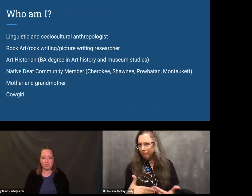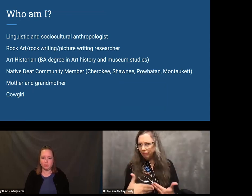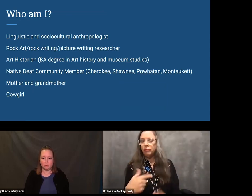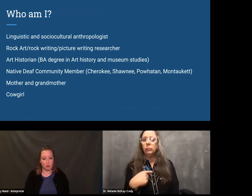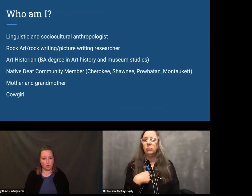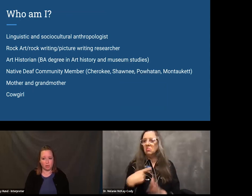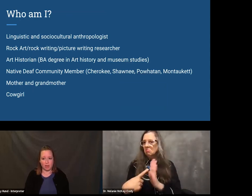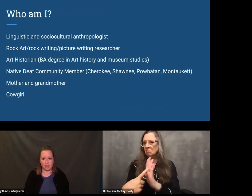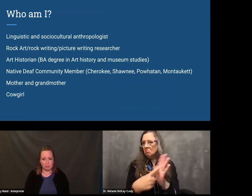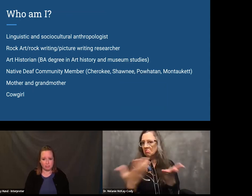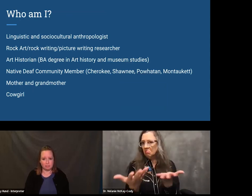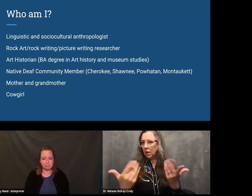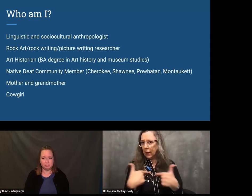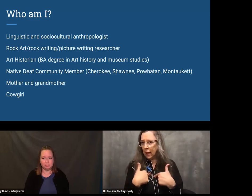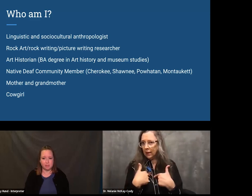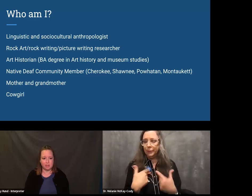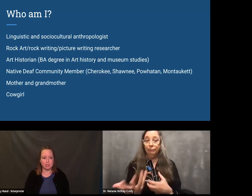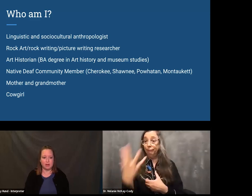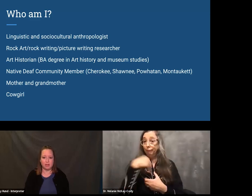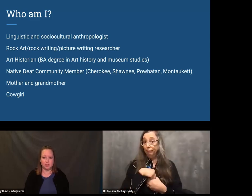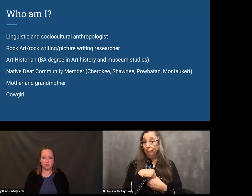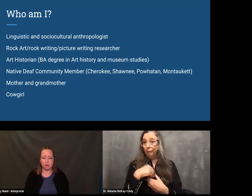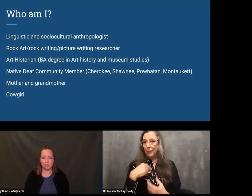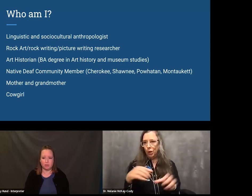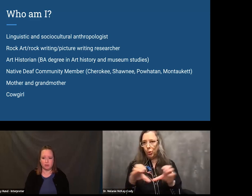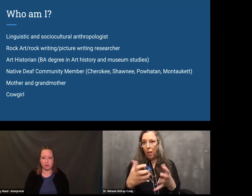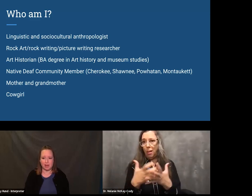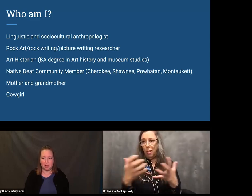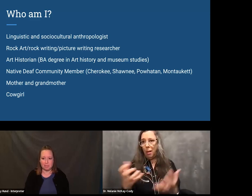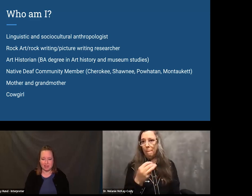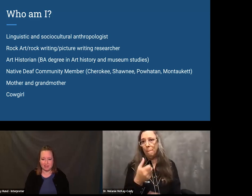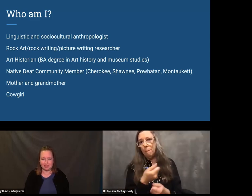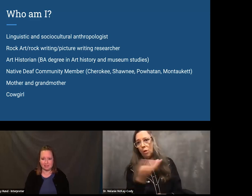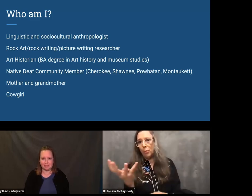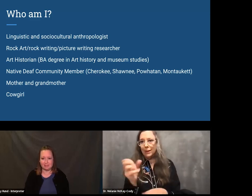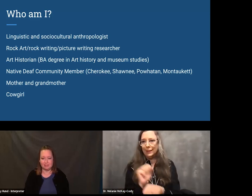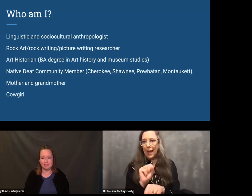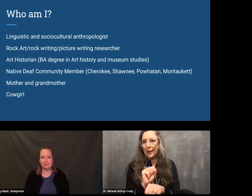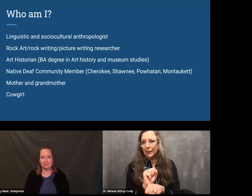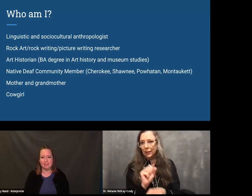Some of you don't know who I am, and so I'd like to share with you a little bit about me.